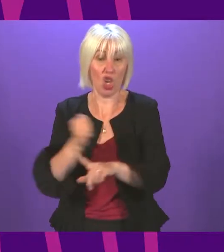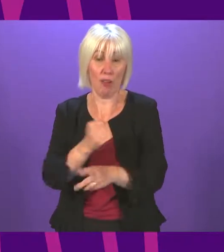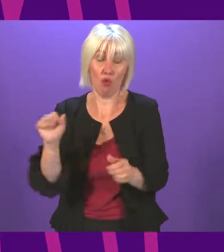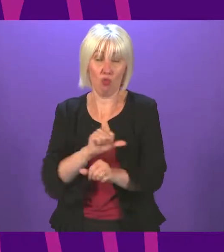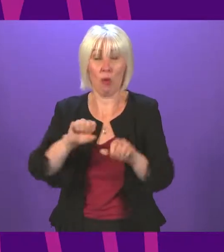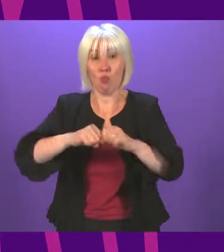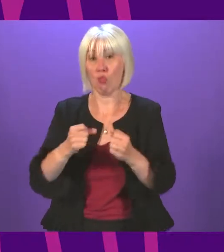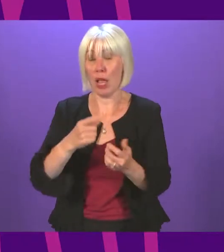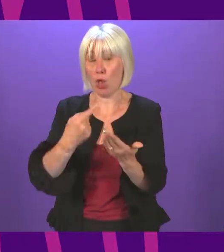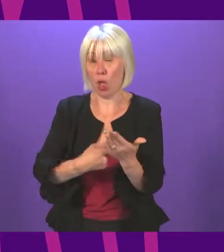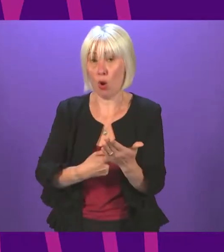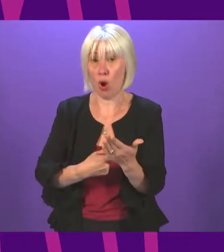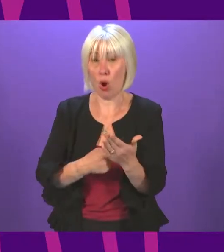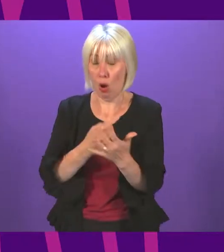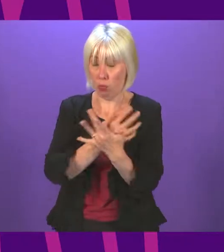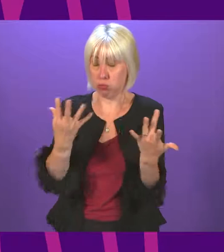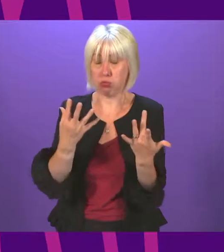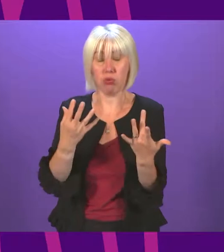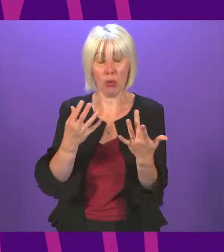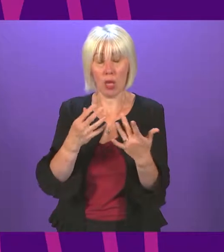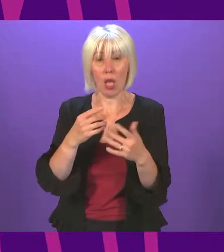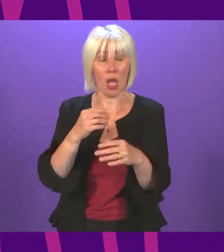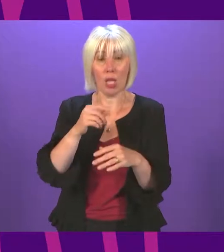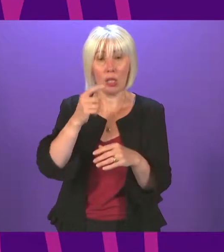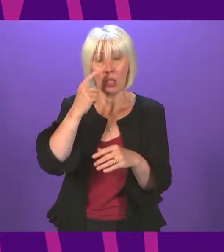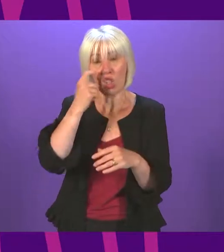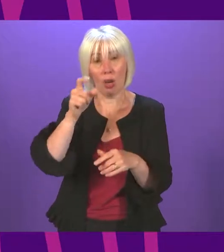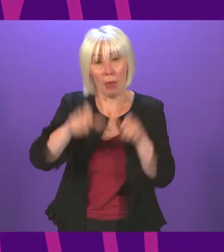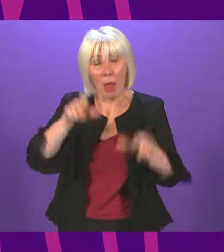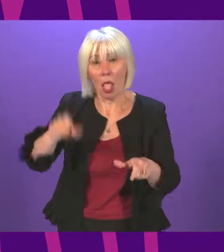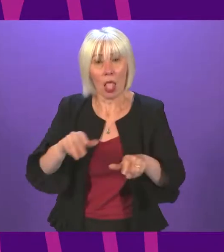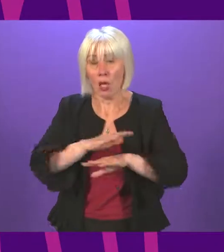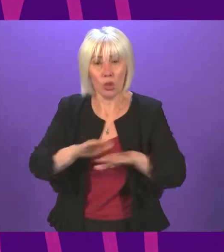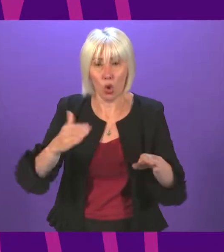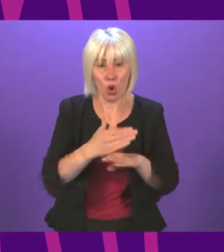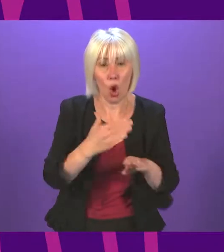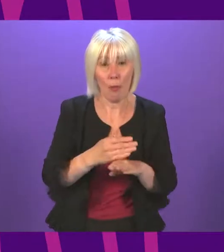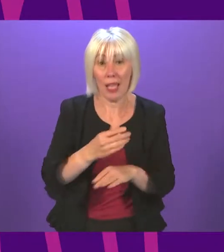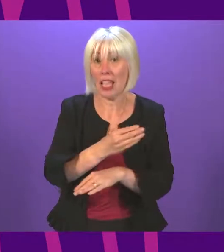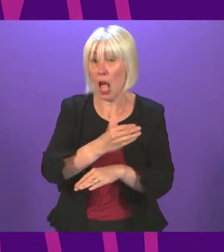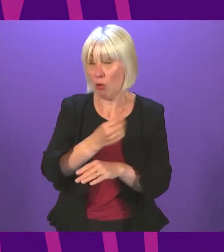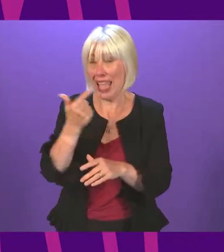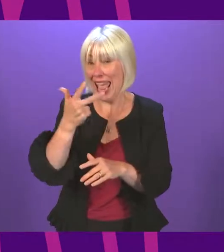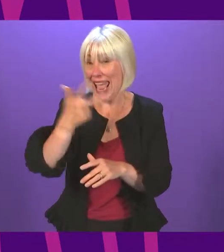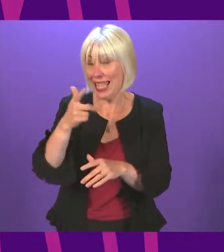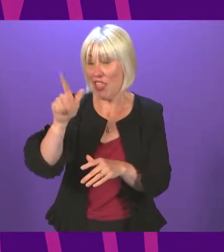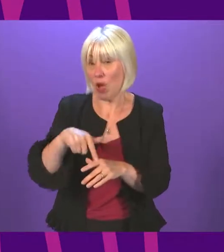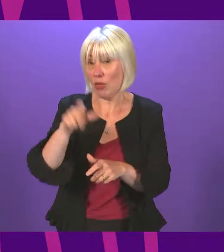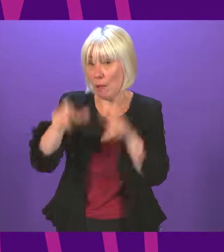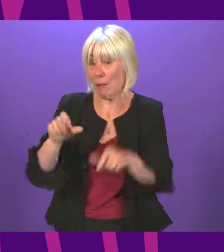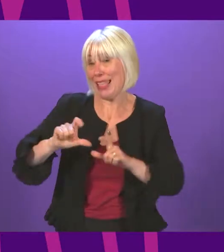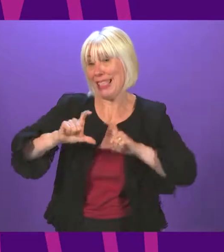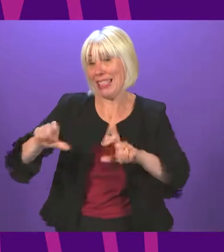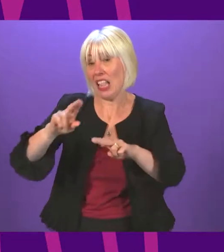unemployed young Scots and 18,000 still on furlough. What they need is ambition and delivery from government, not